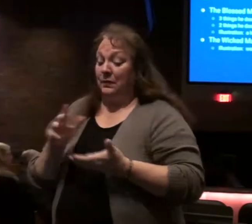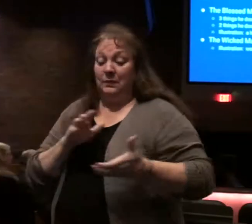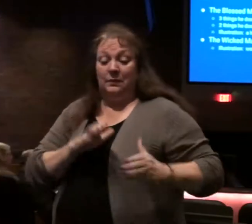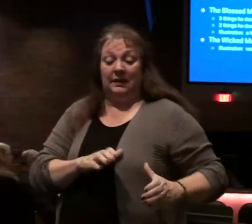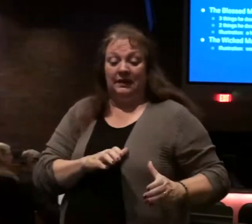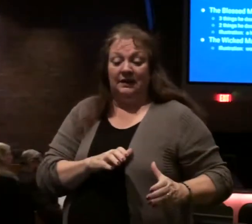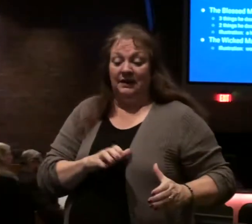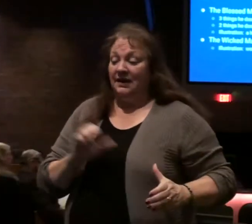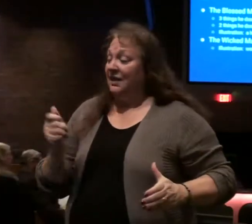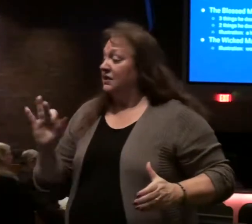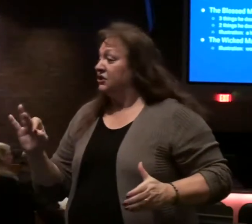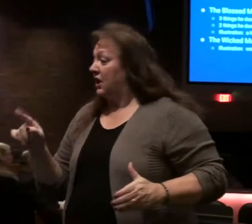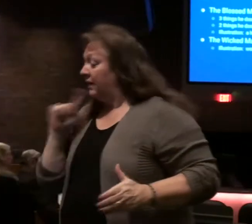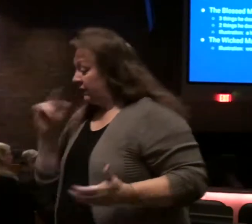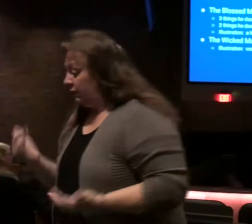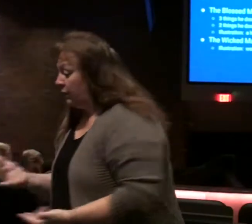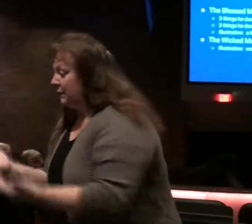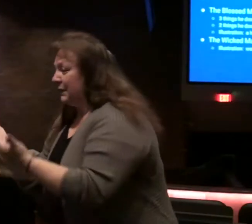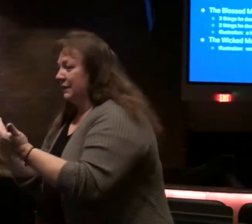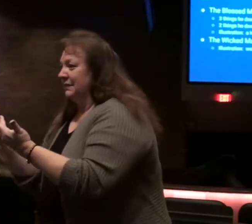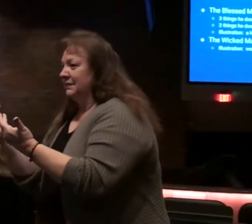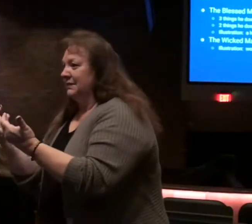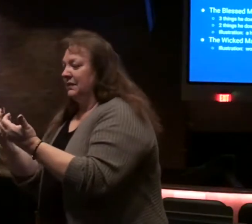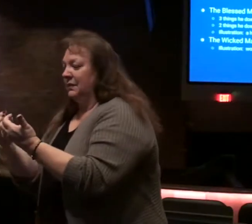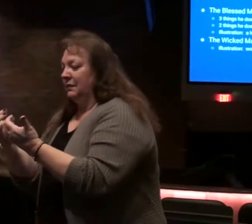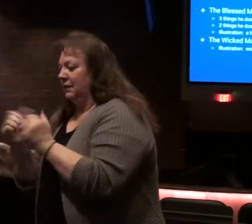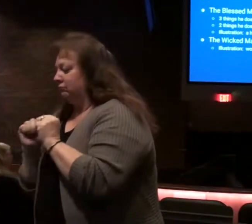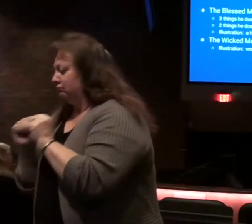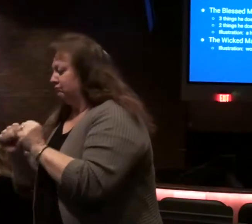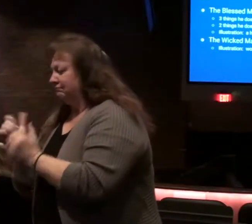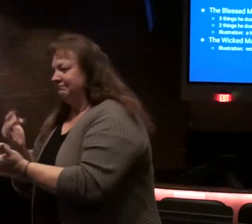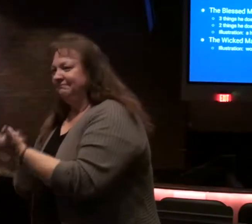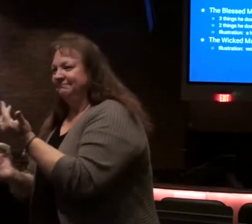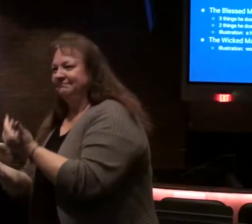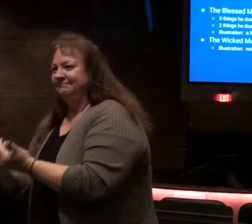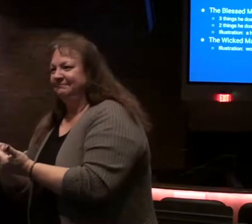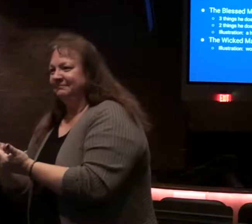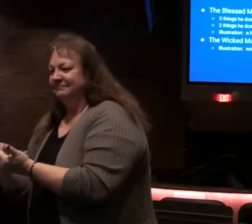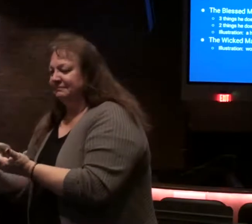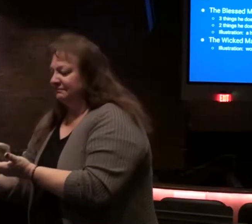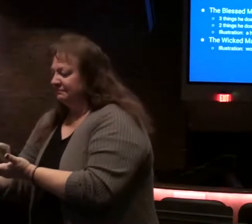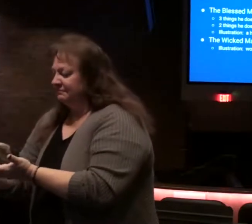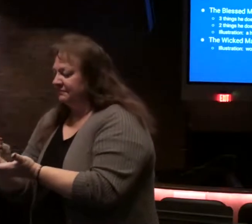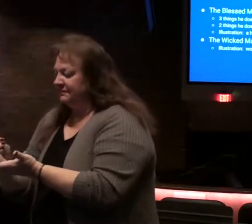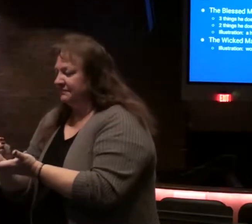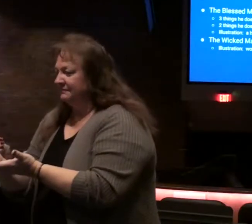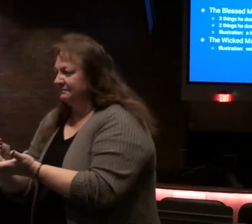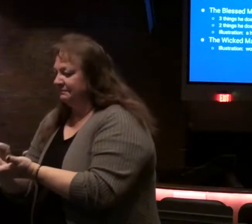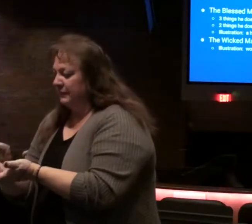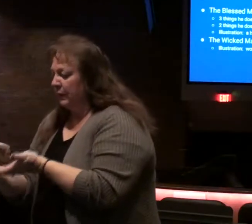he will burn the chaff with unclenchable fire many times the chaff will be swept up and burnt